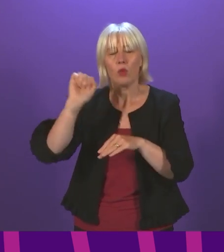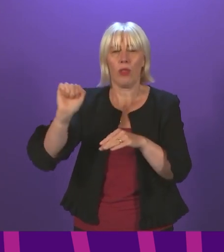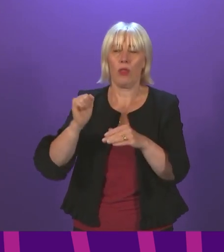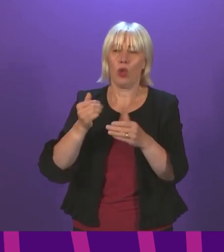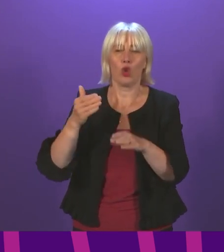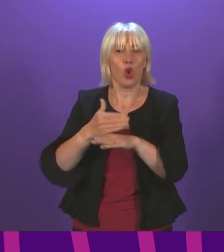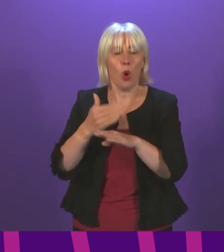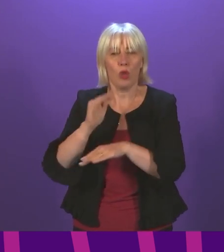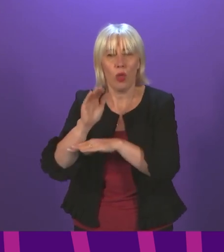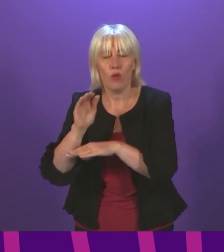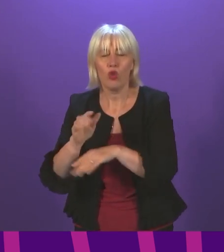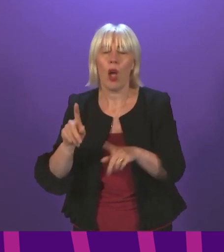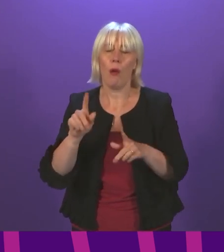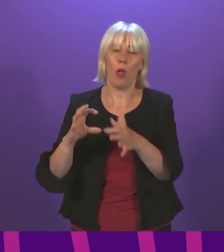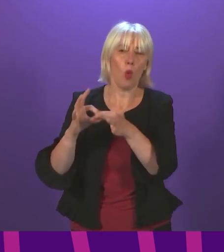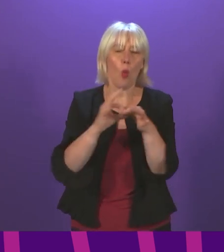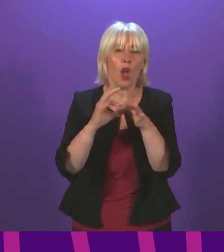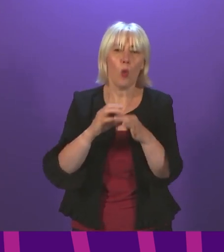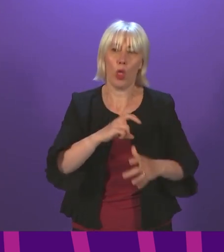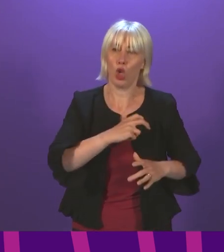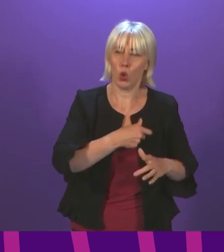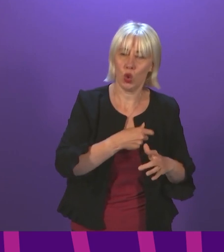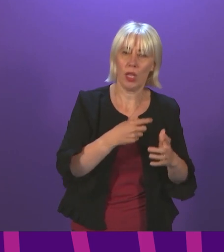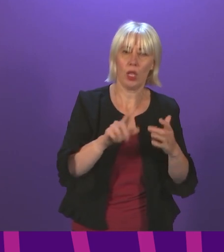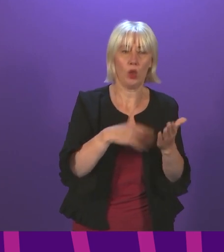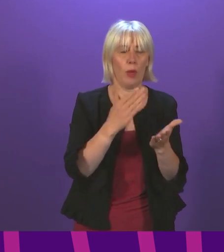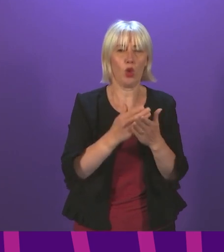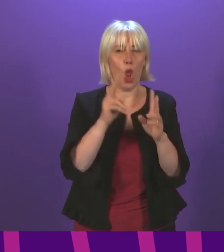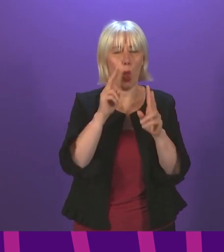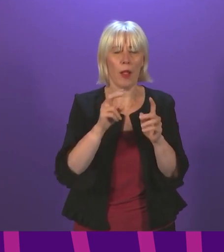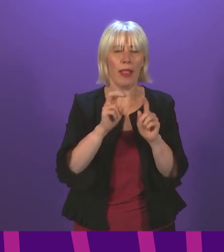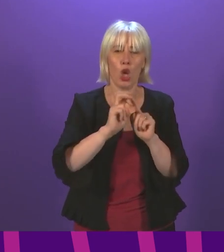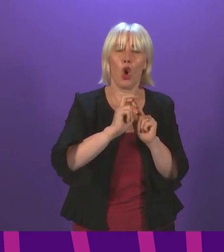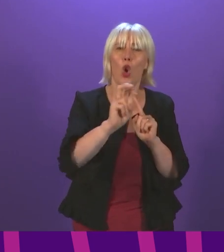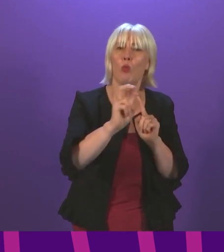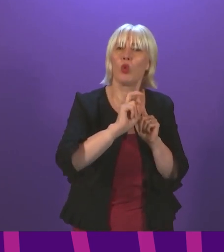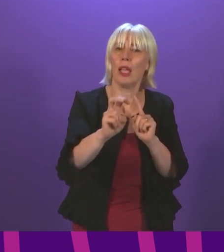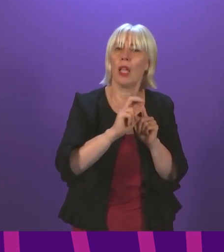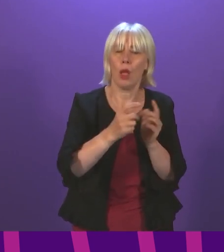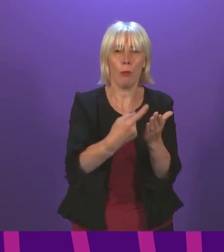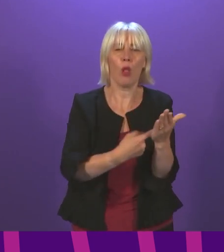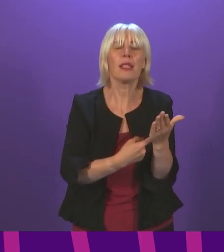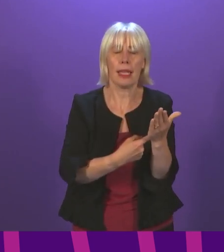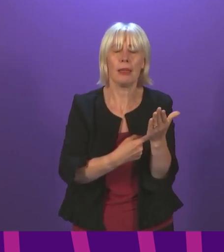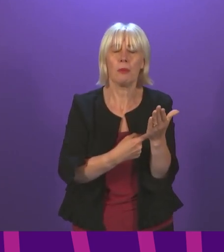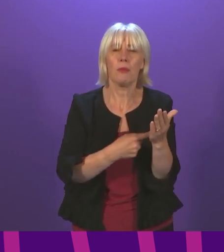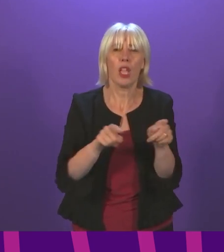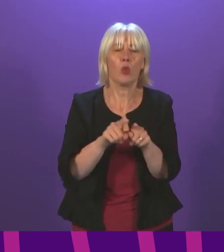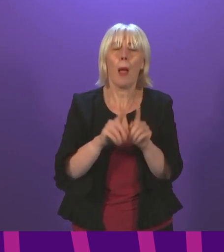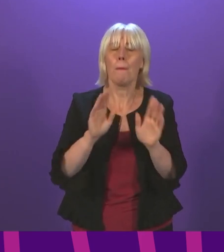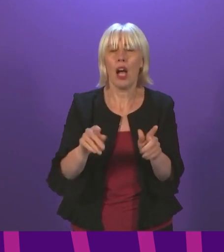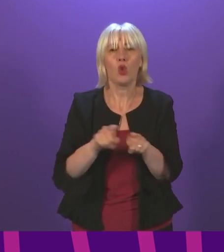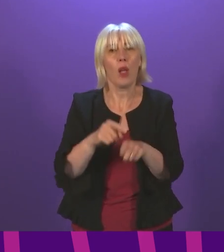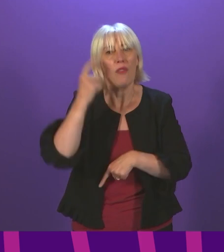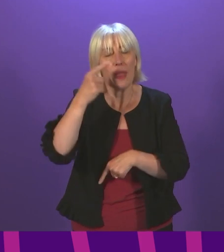directly with Prospect Union on the detail of a commuting policy and other measures to mitigate that. But we also shouldn't lose